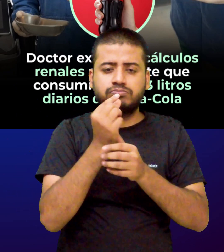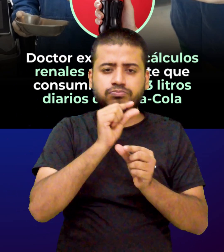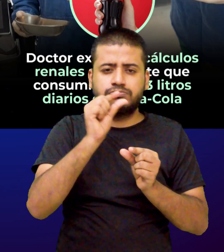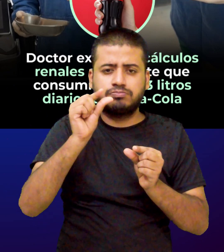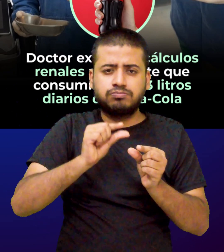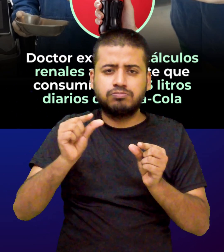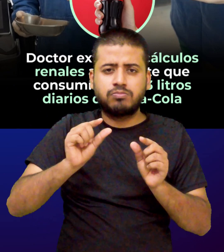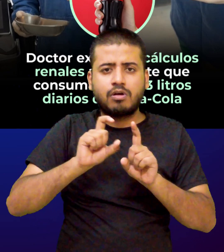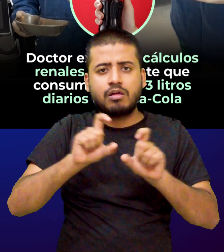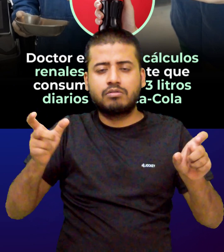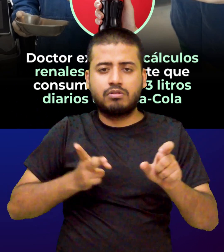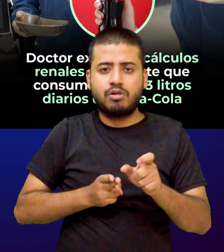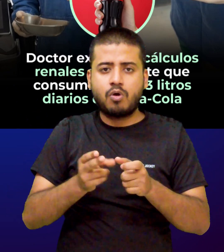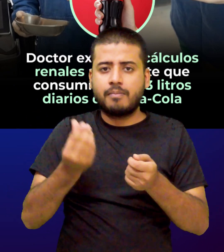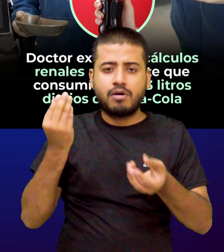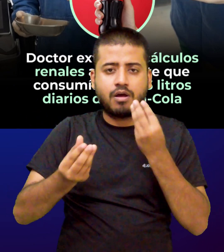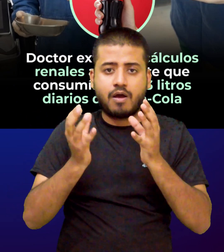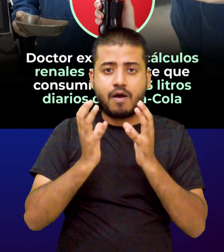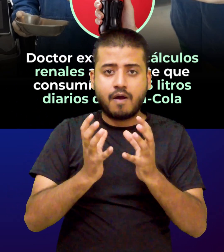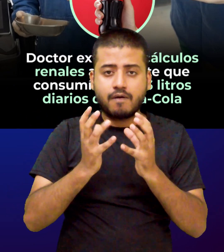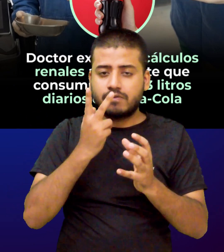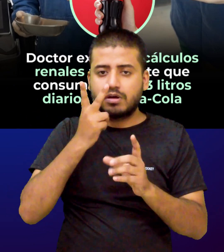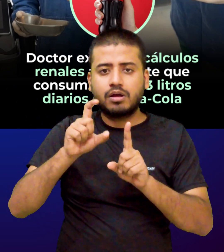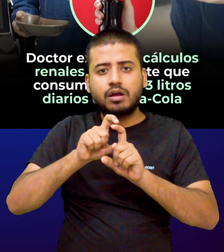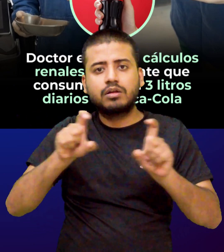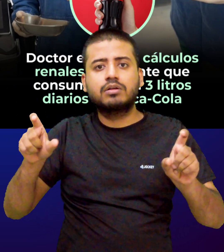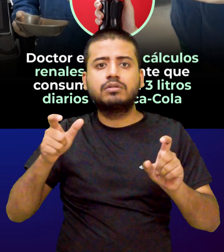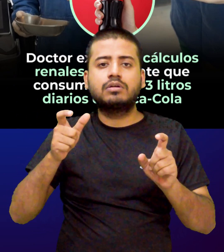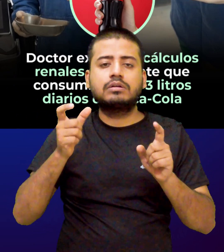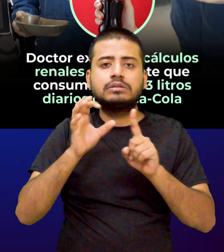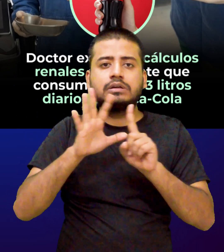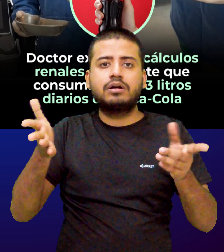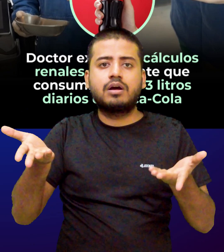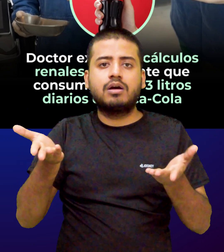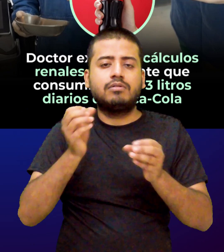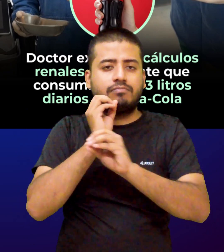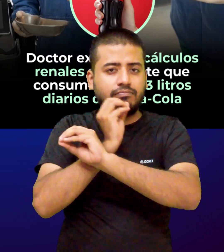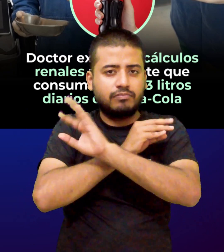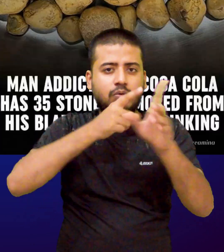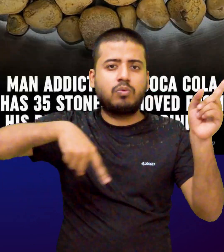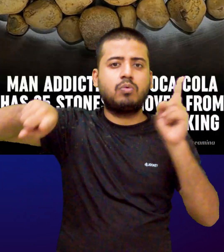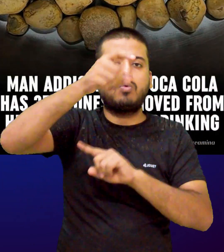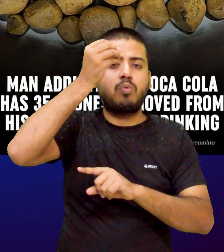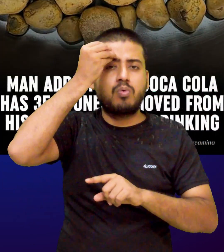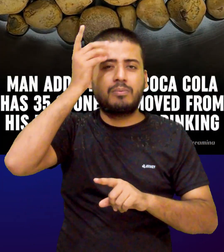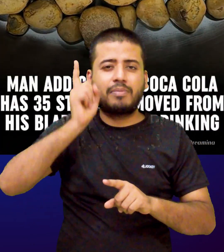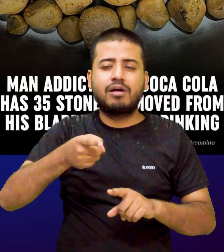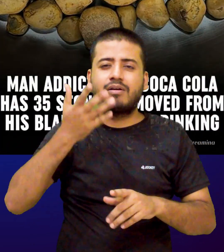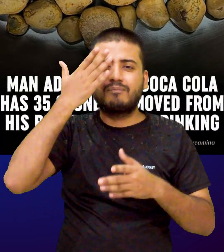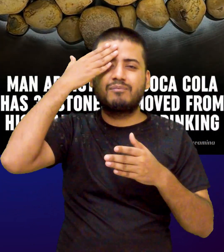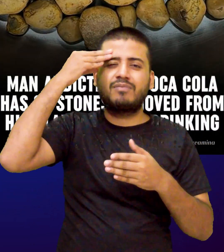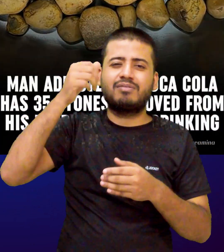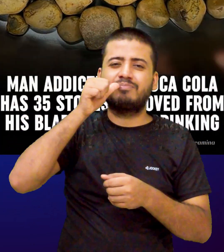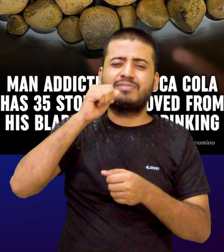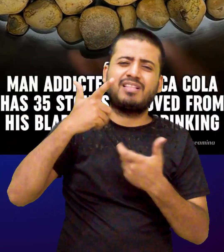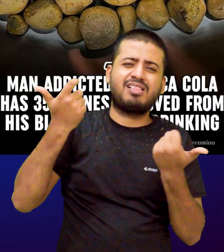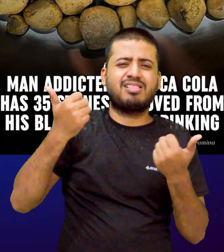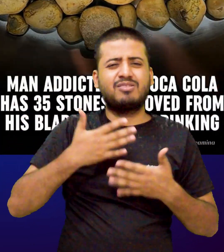health, it's always best to consult with your physician for personalized advice. Horrifying toll of drinking three liters of